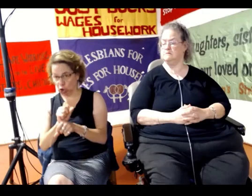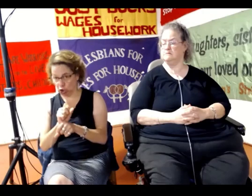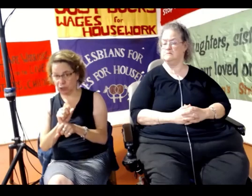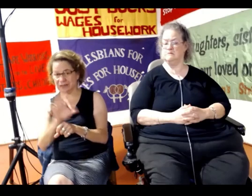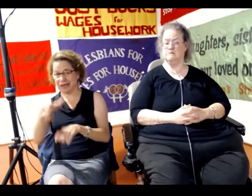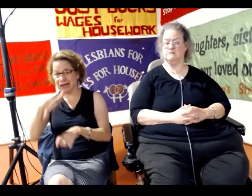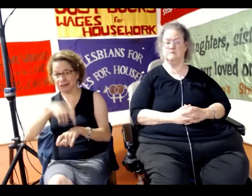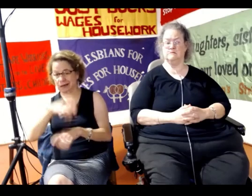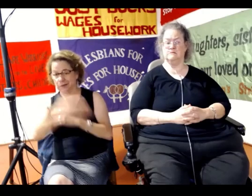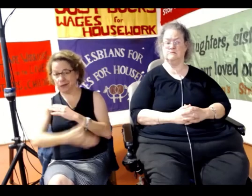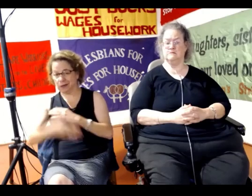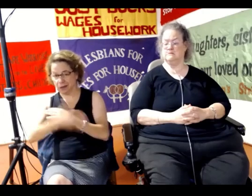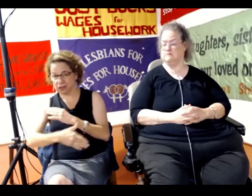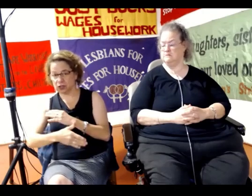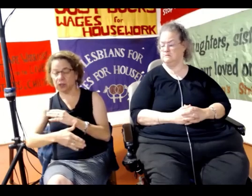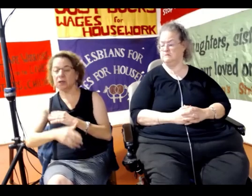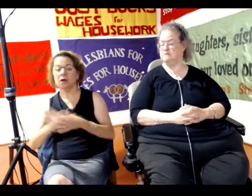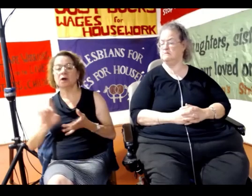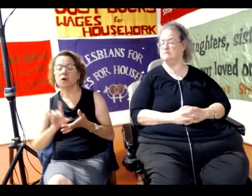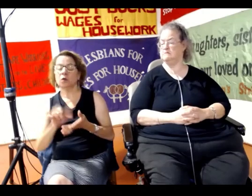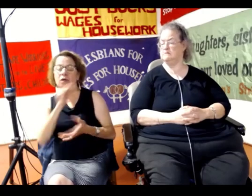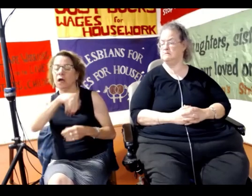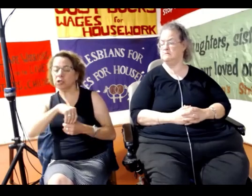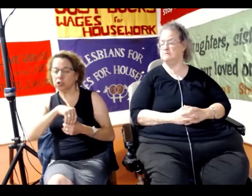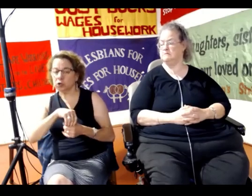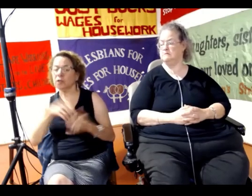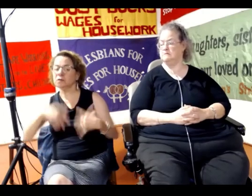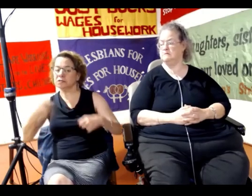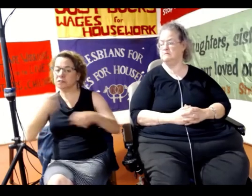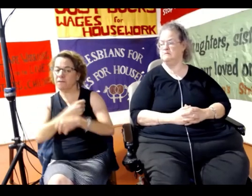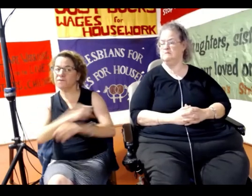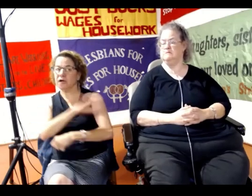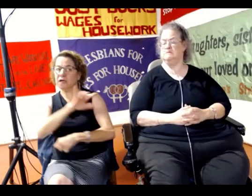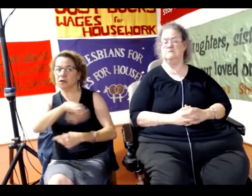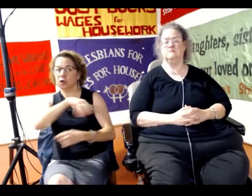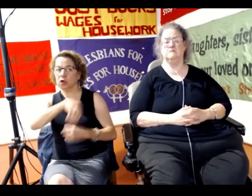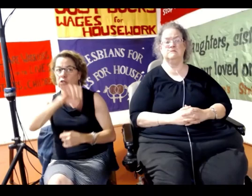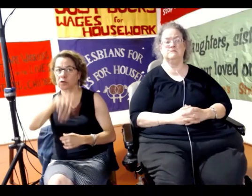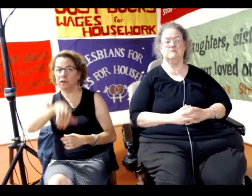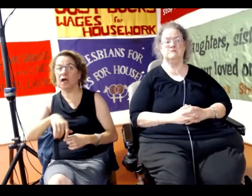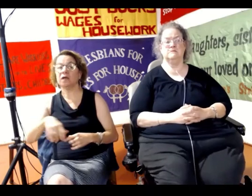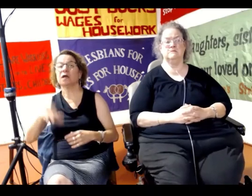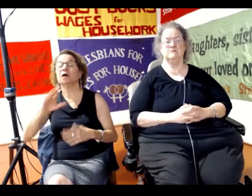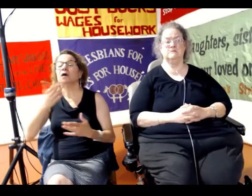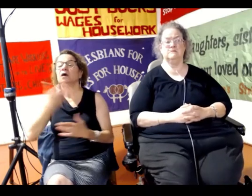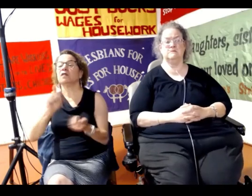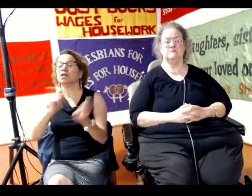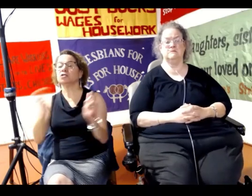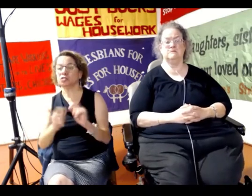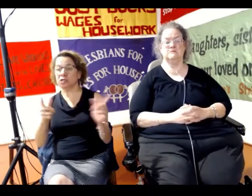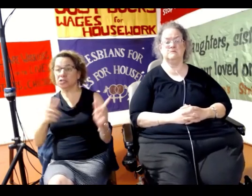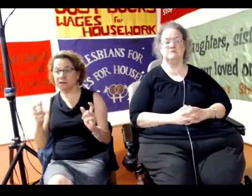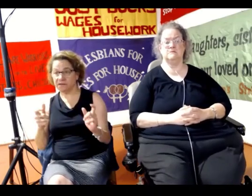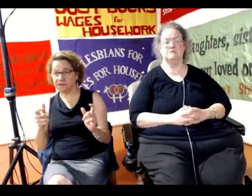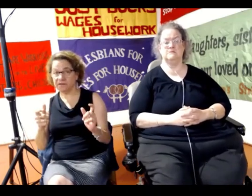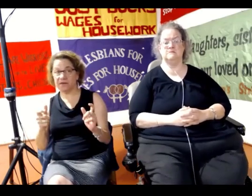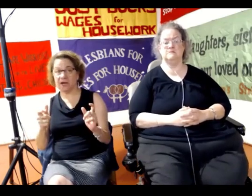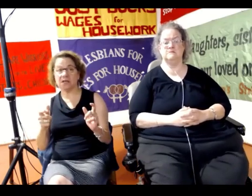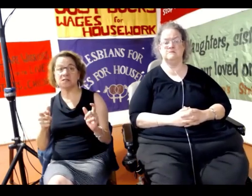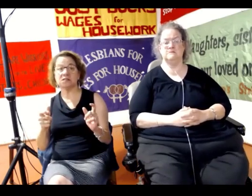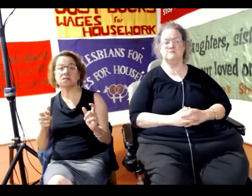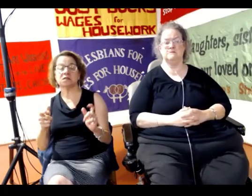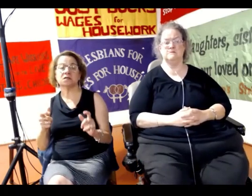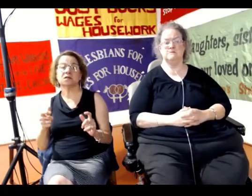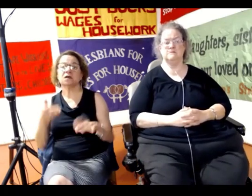time, and that's a battle that's still being fought out there. Things are changing very fast. First, Empower,